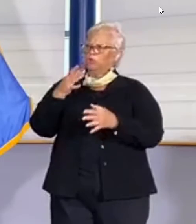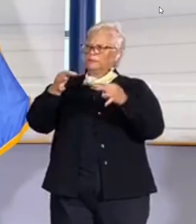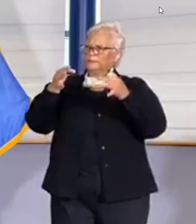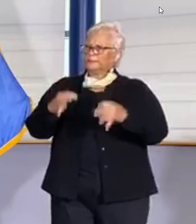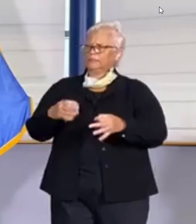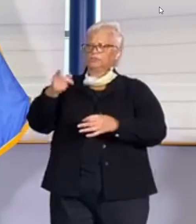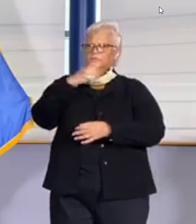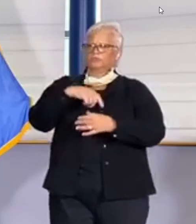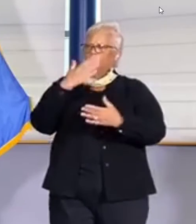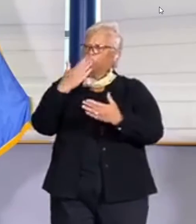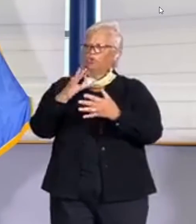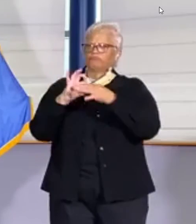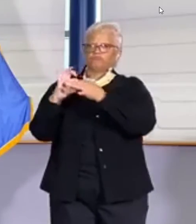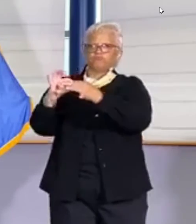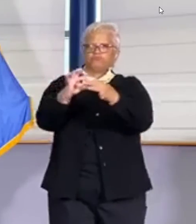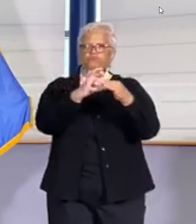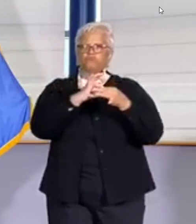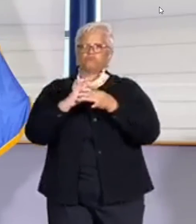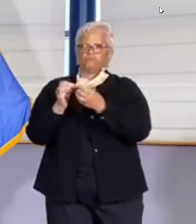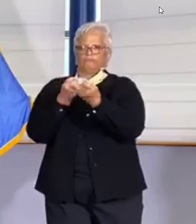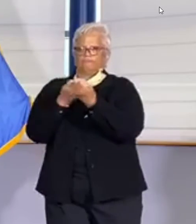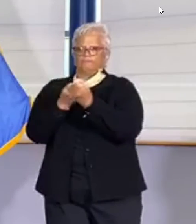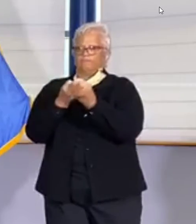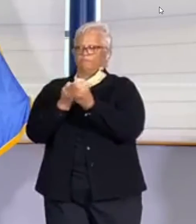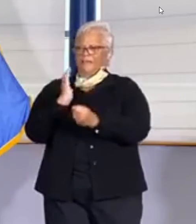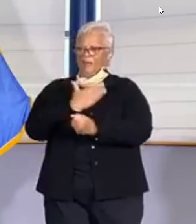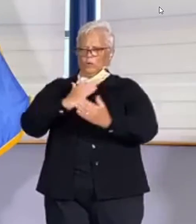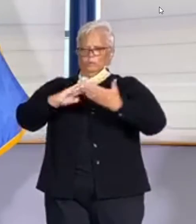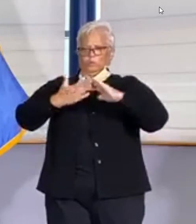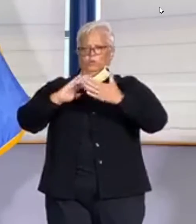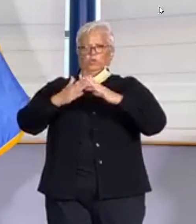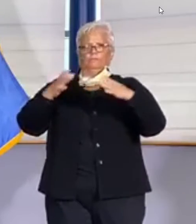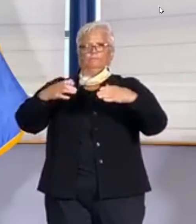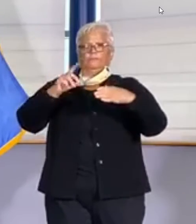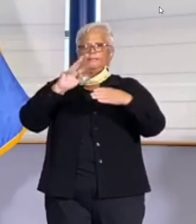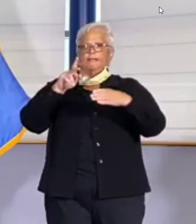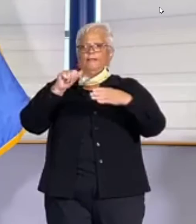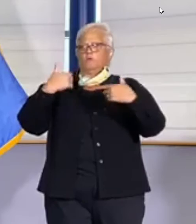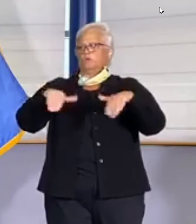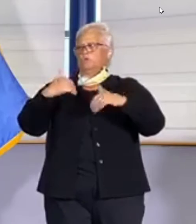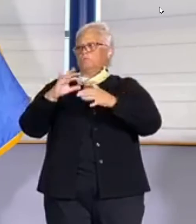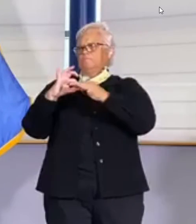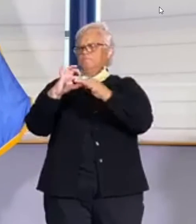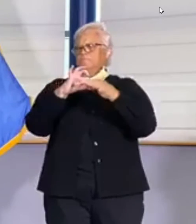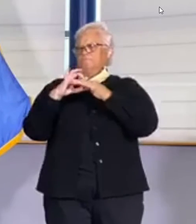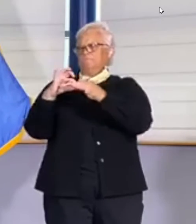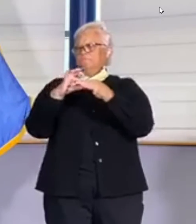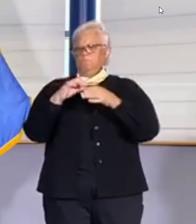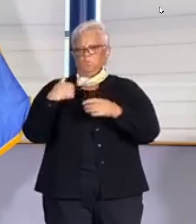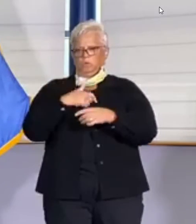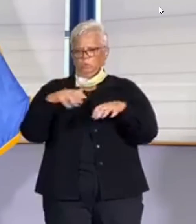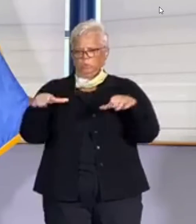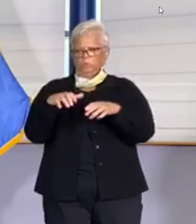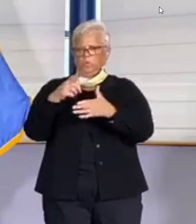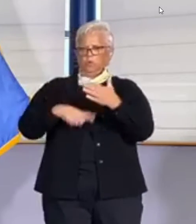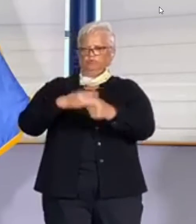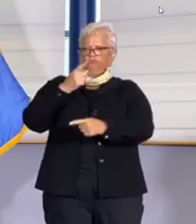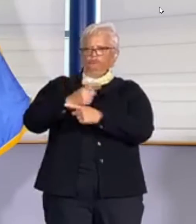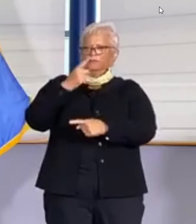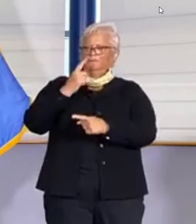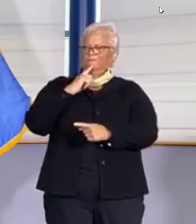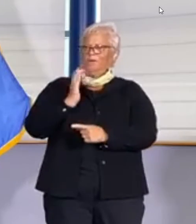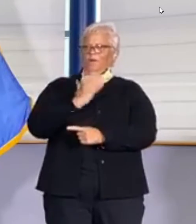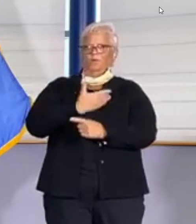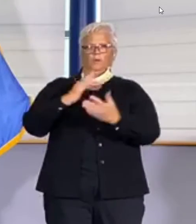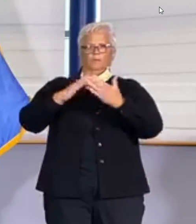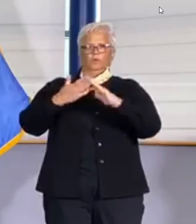Oklahoma City as well because they're similar to us with similar population density, facing similar issues in a similar part of